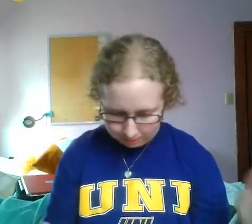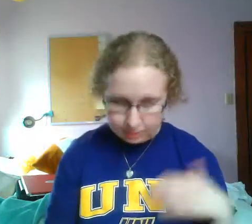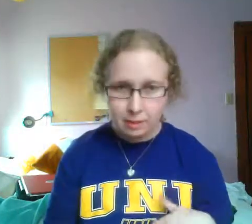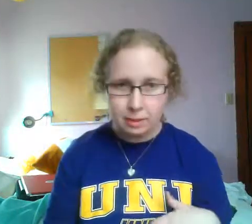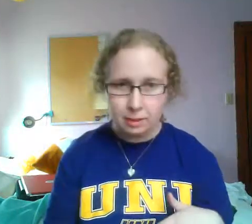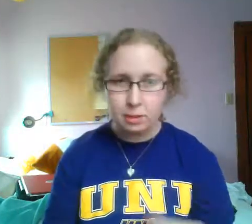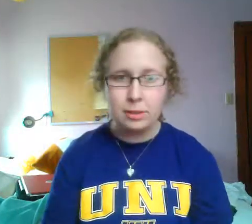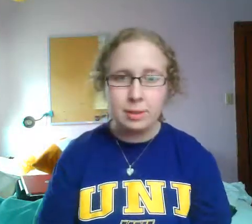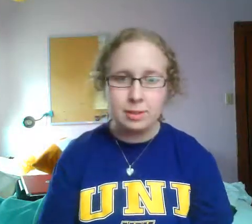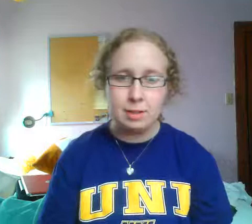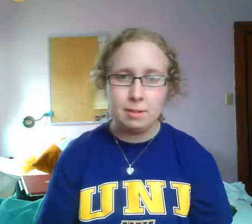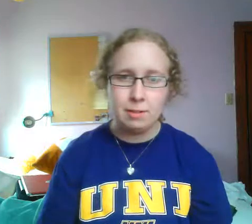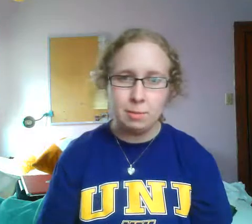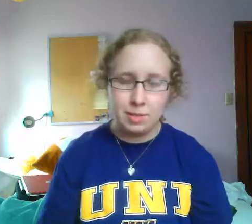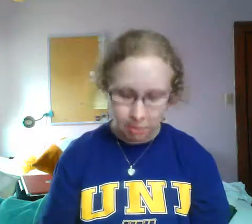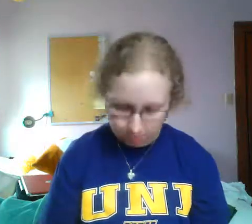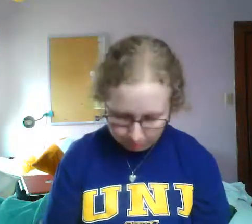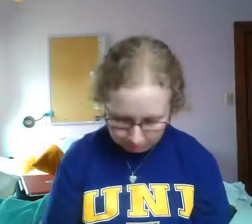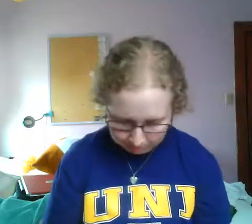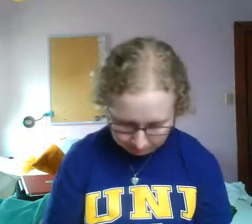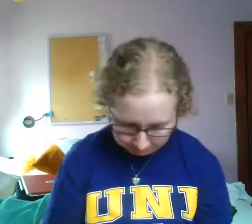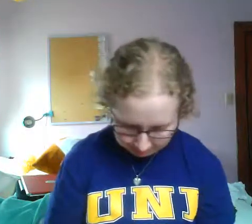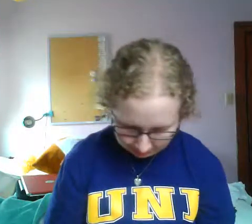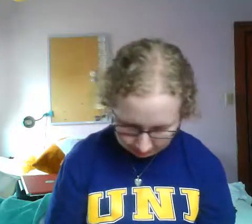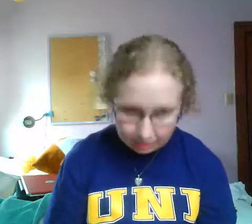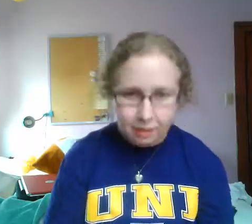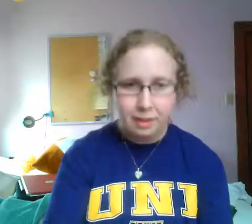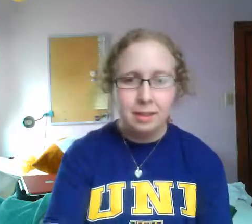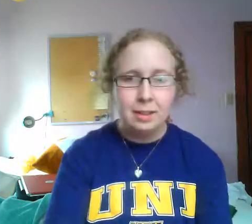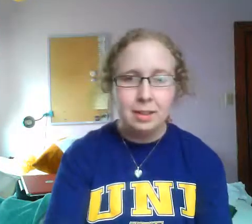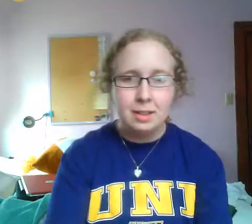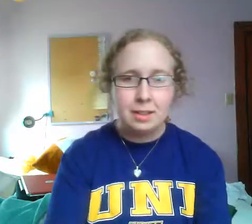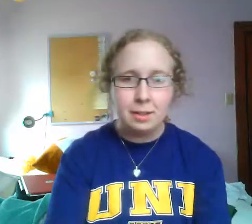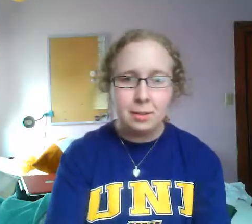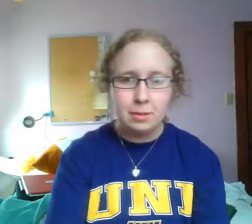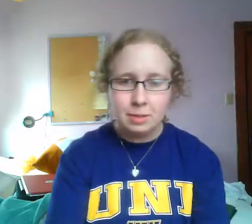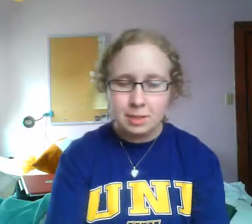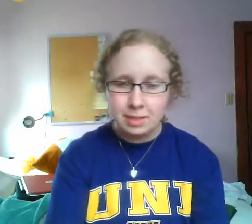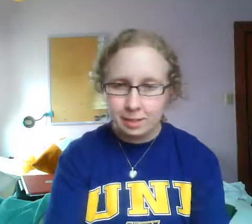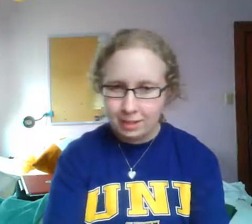goes off script, so Woma will stop signing. So we'll just go ahead and